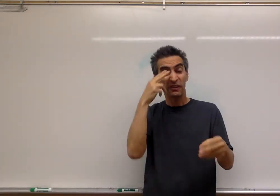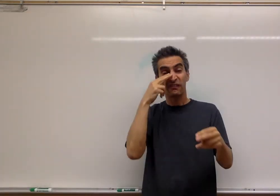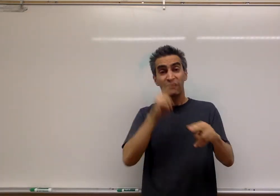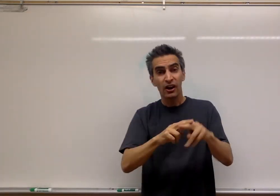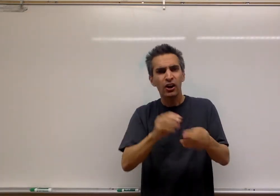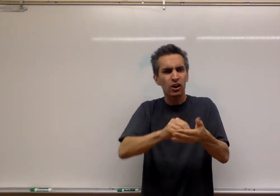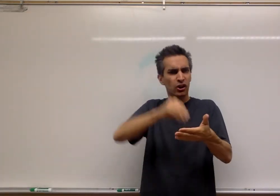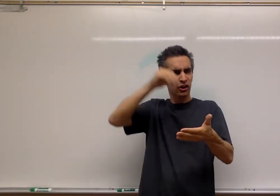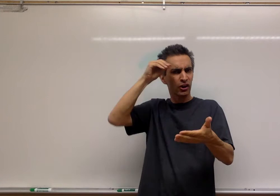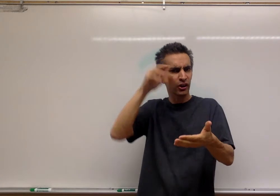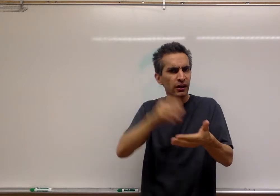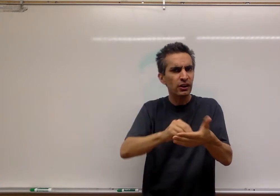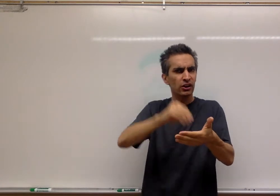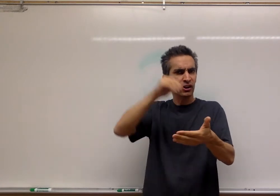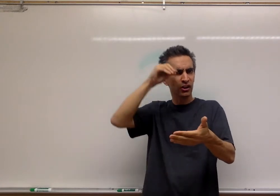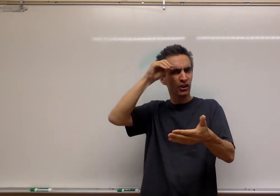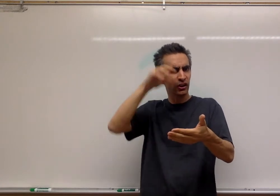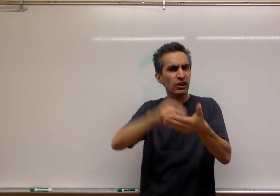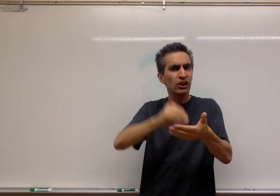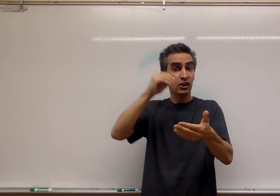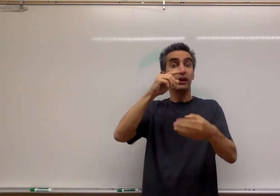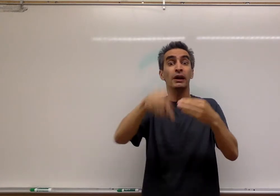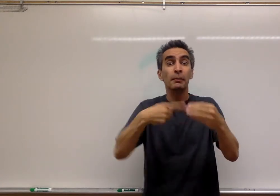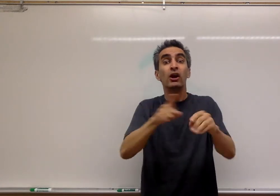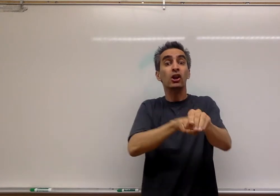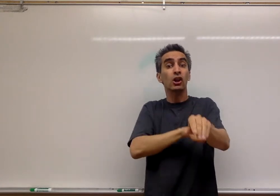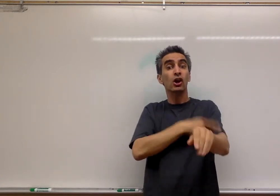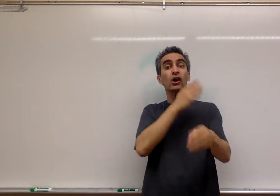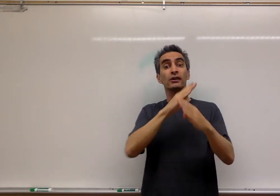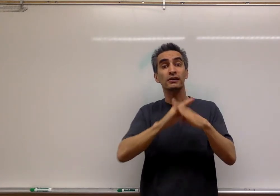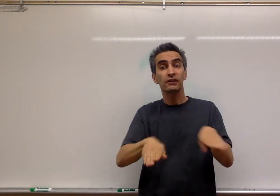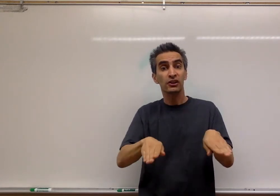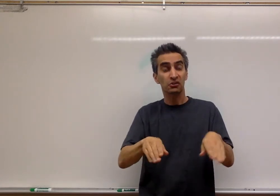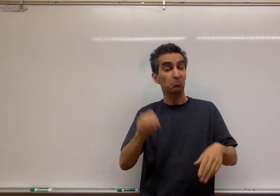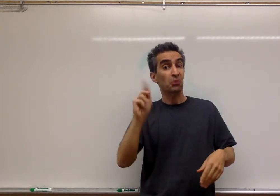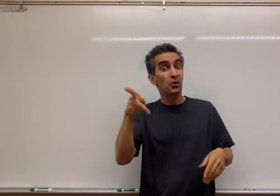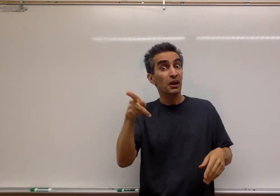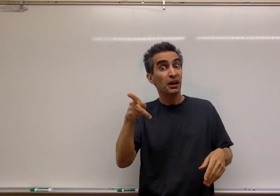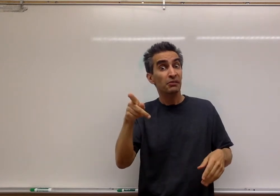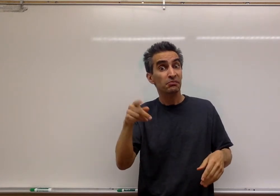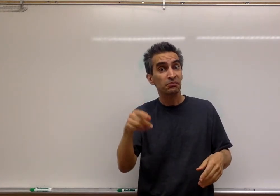of you, we're going to have fun learning about long division now, okay?